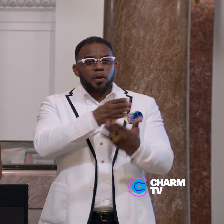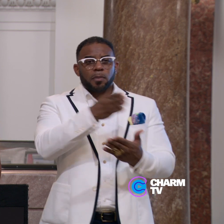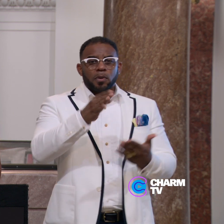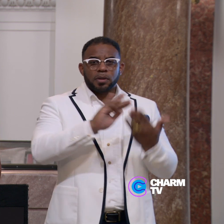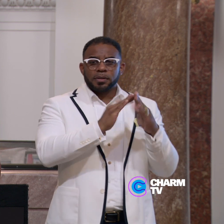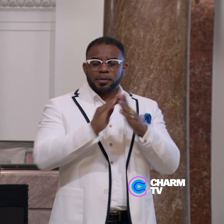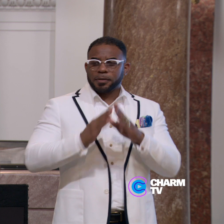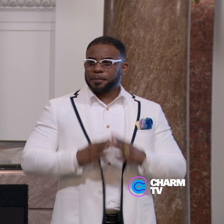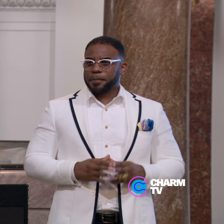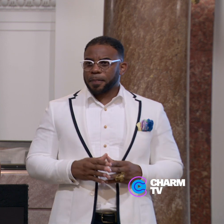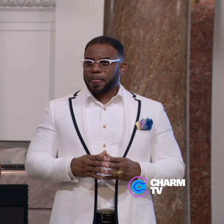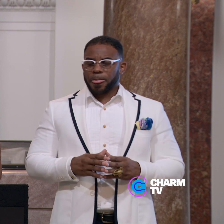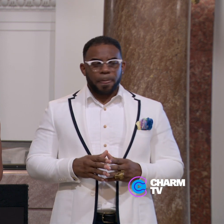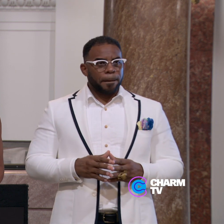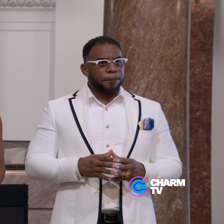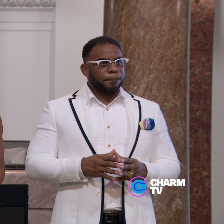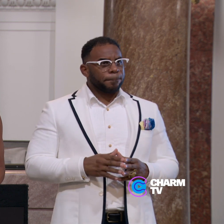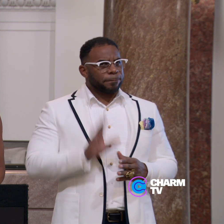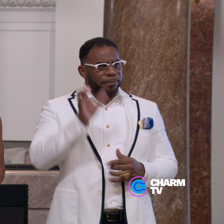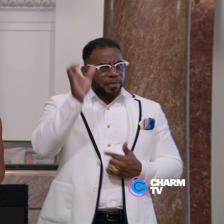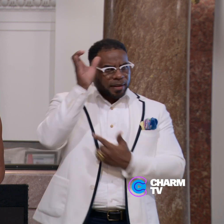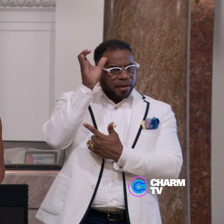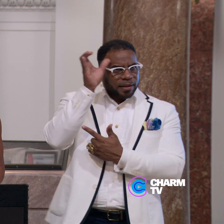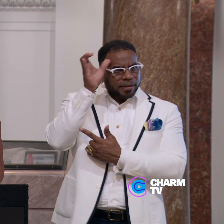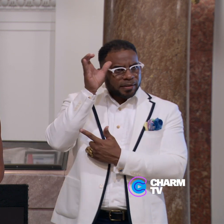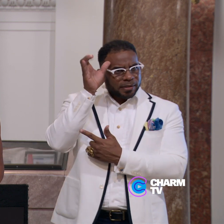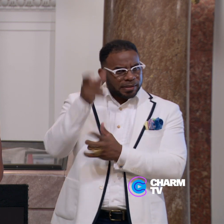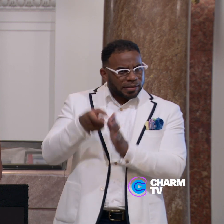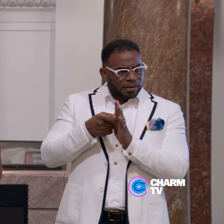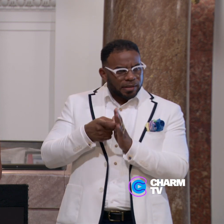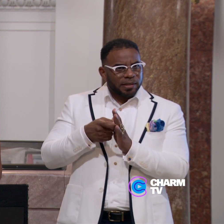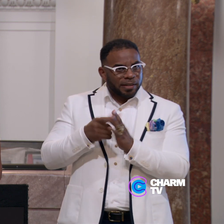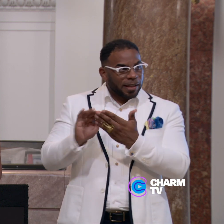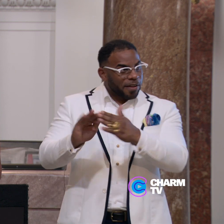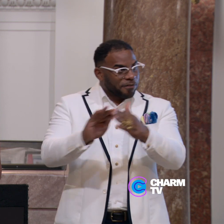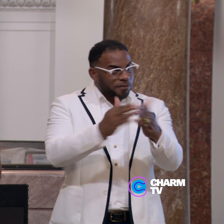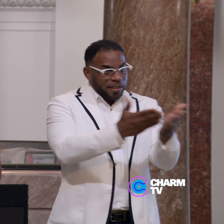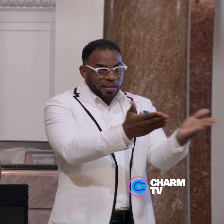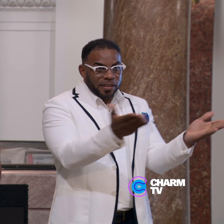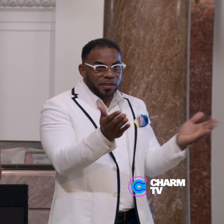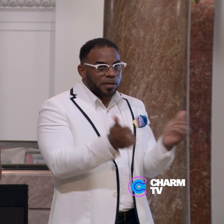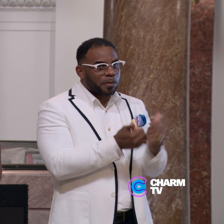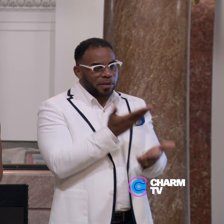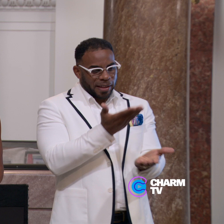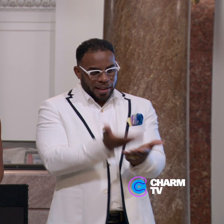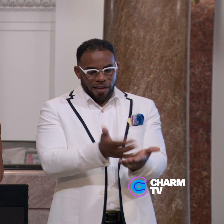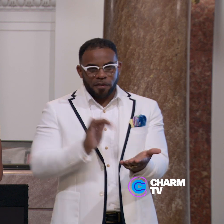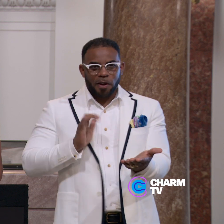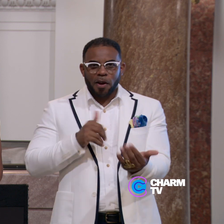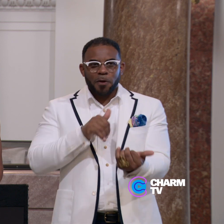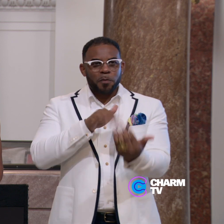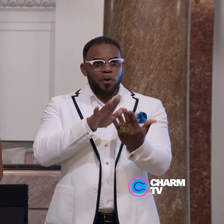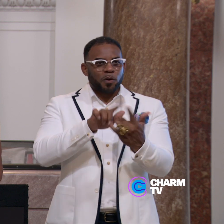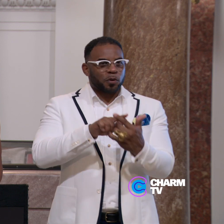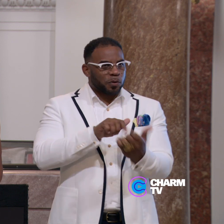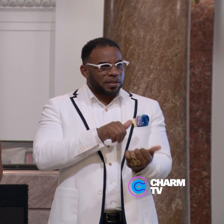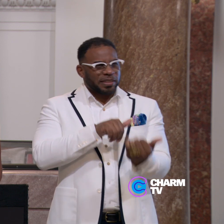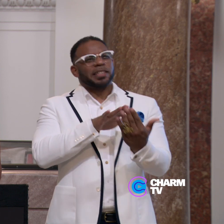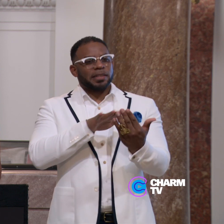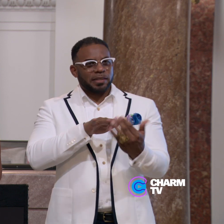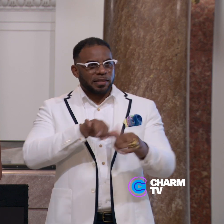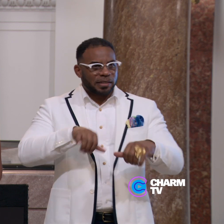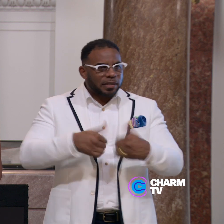Baltimore City. The concept, it takes a village, is most evident in our approach to combat